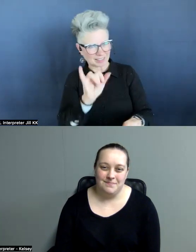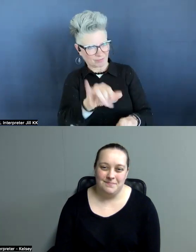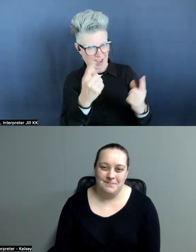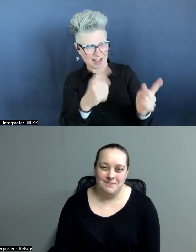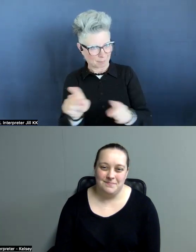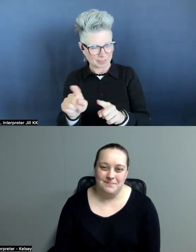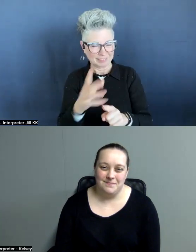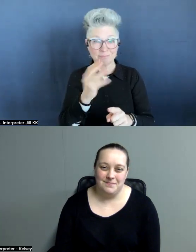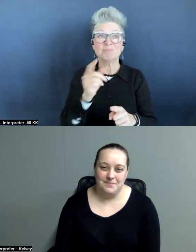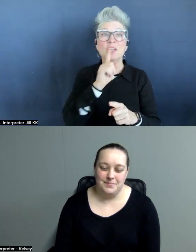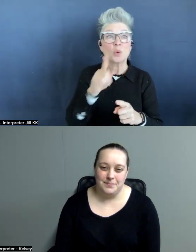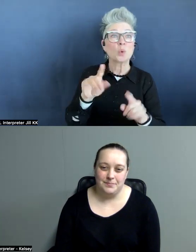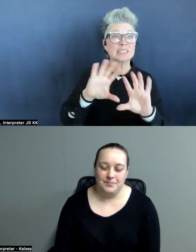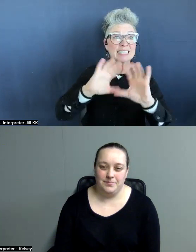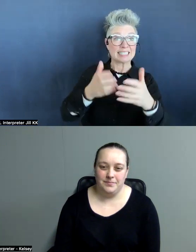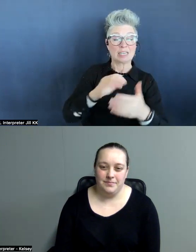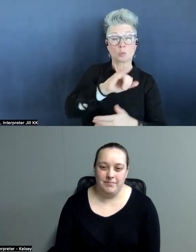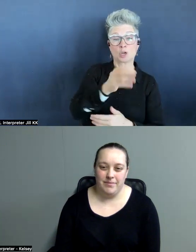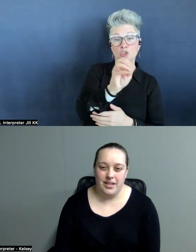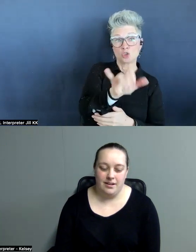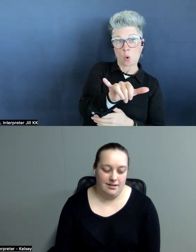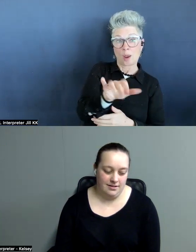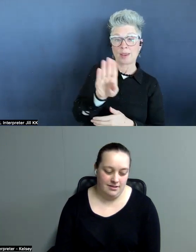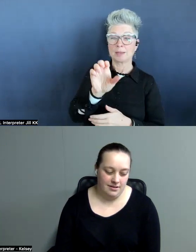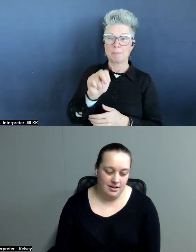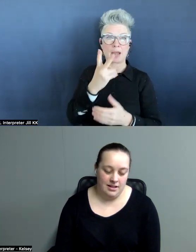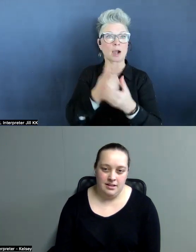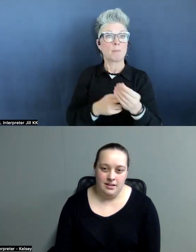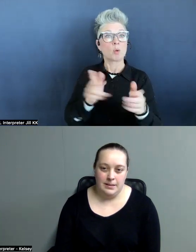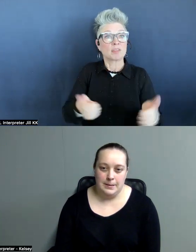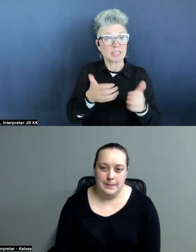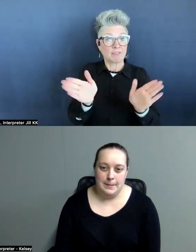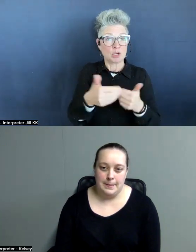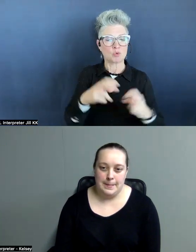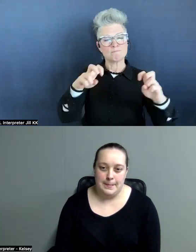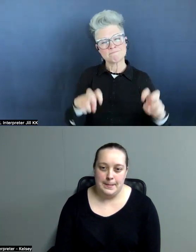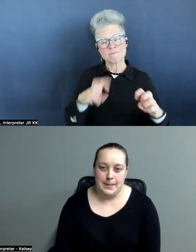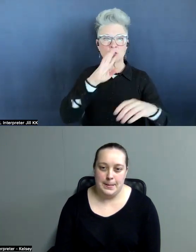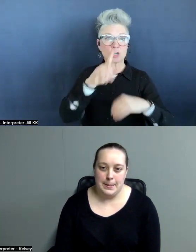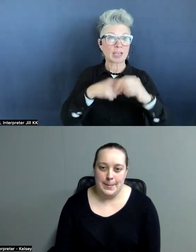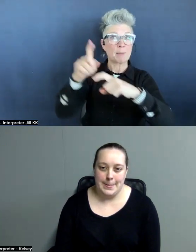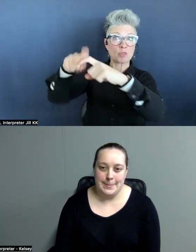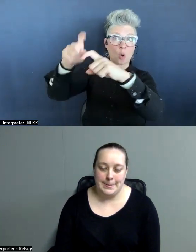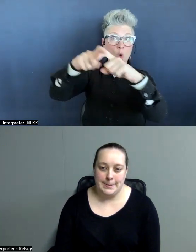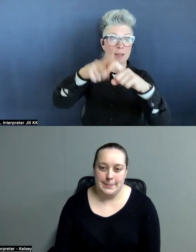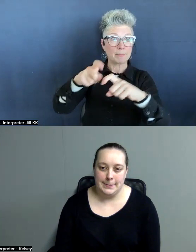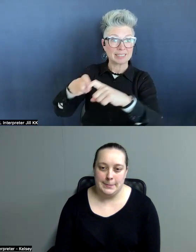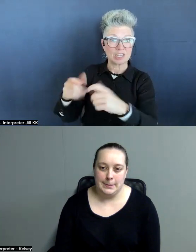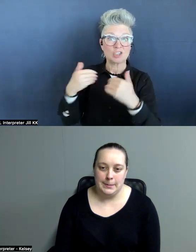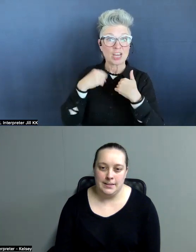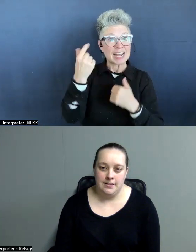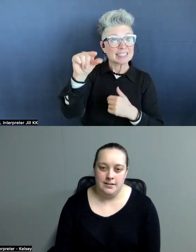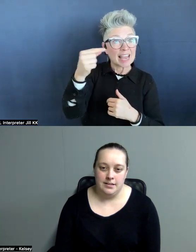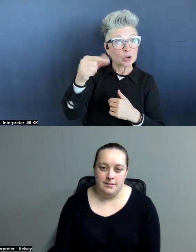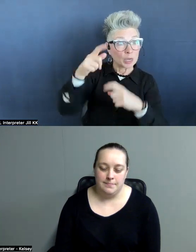the scene where joy and Ben are both sitting in the living room and they're talking about the ornaments. And she's got that green ornament that her